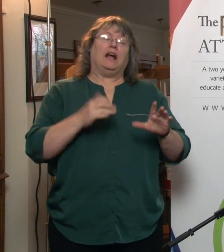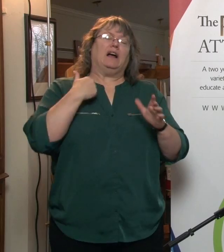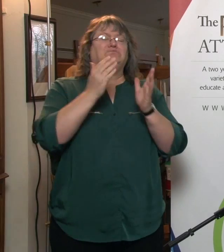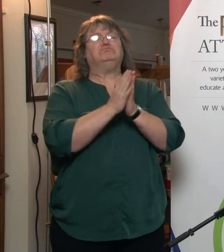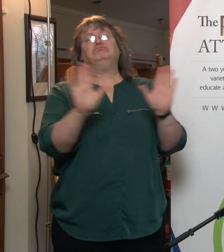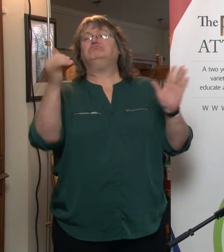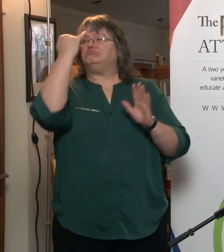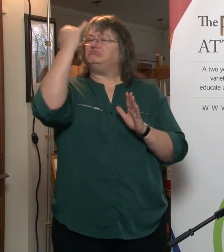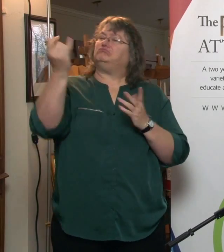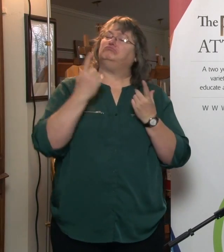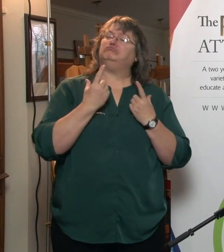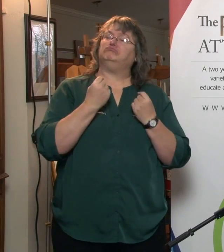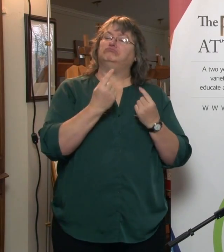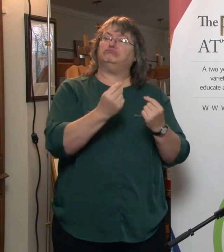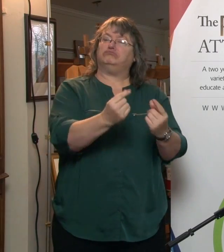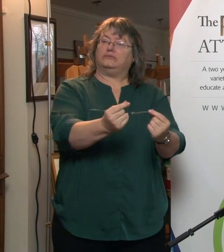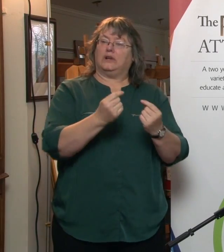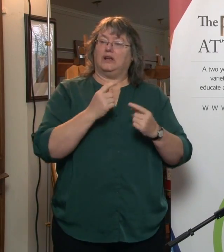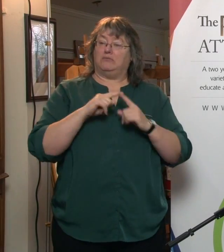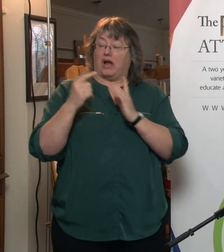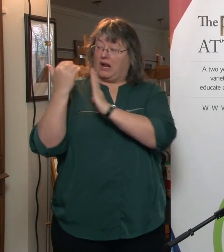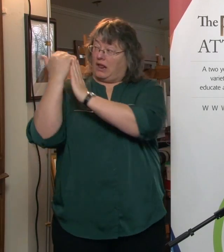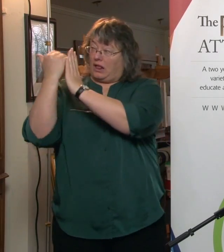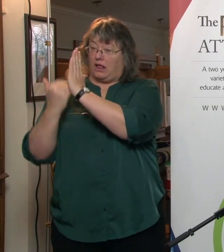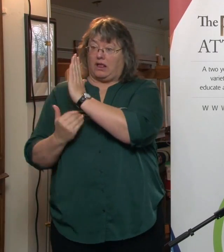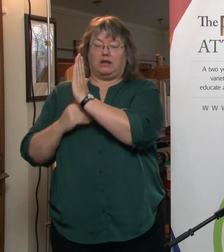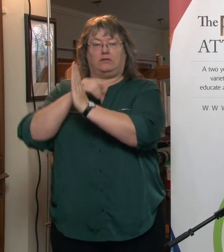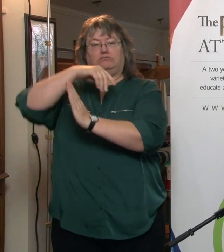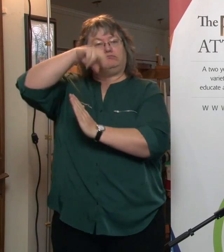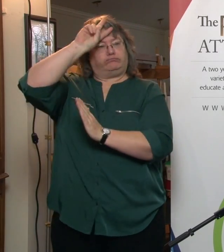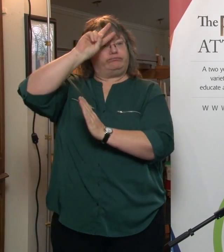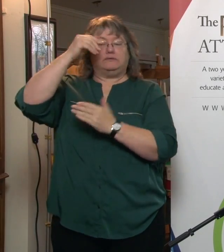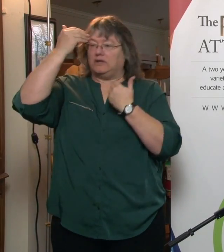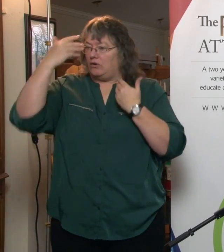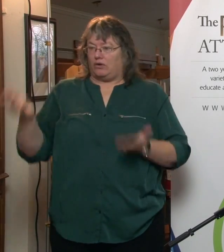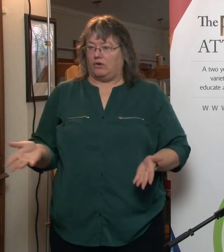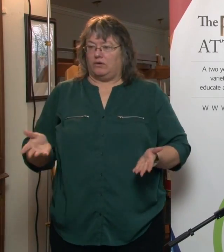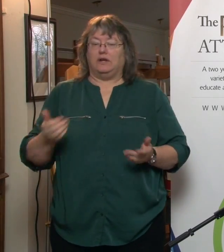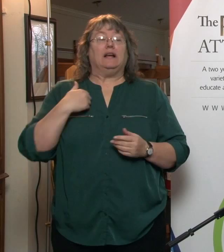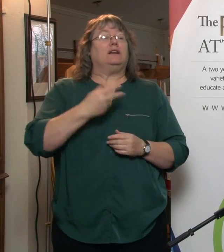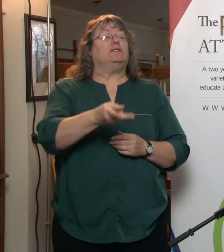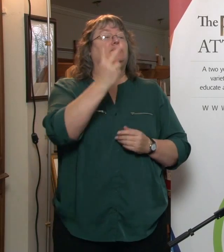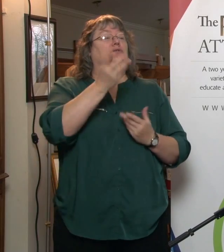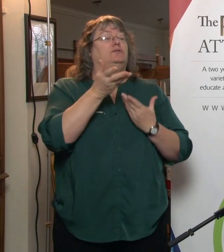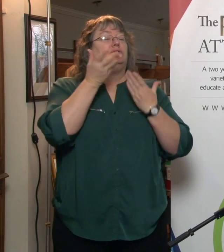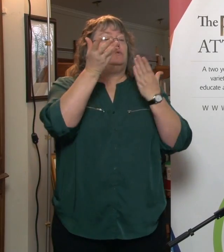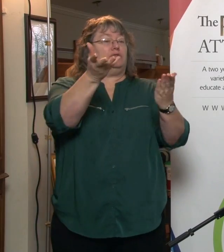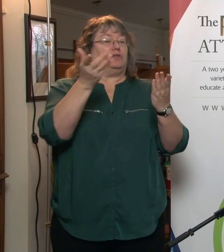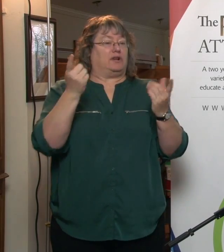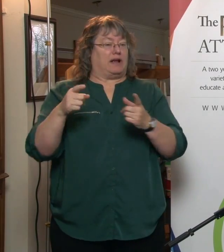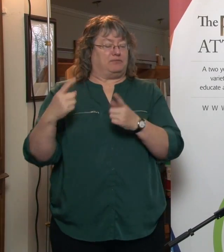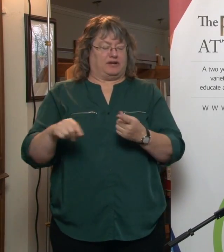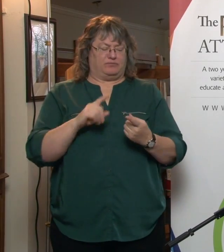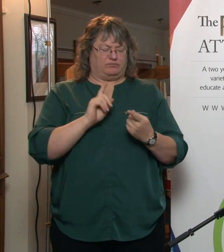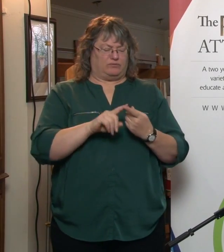idea of what they're supposed to do. They don't know of this list of things. There's actually been two proposals kicking around. I've heard one from a lawyer